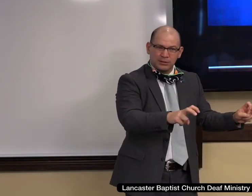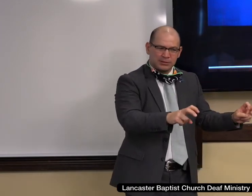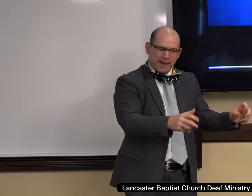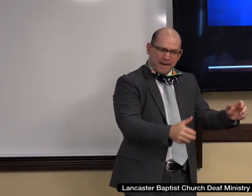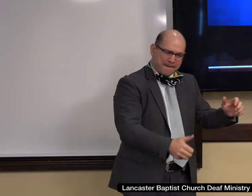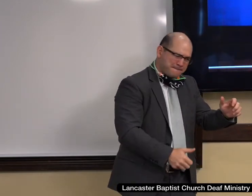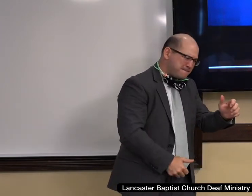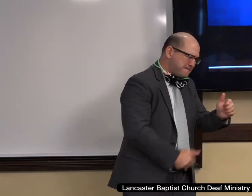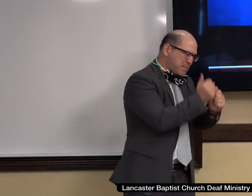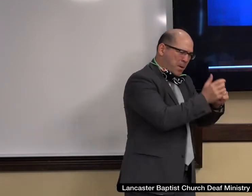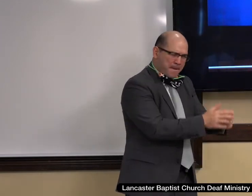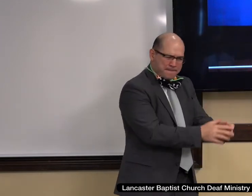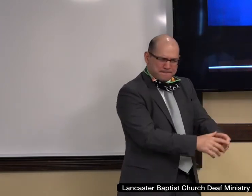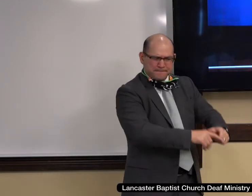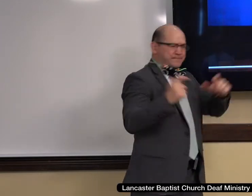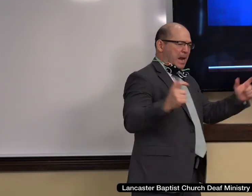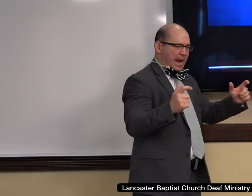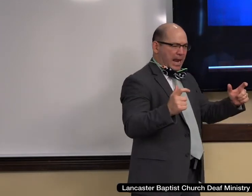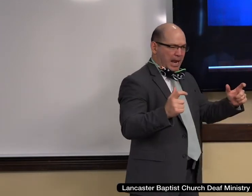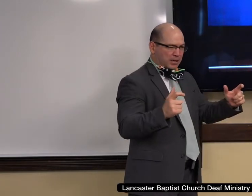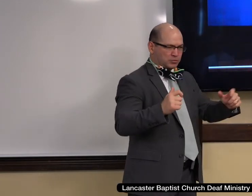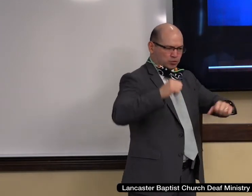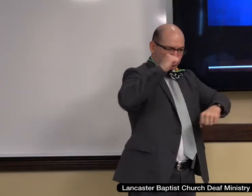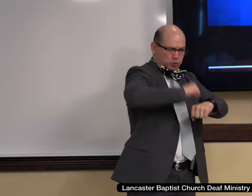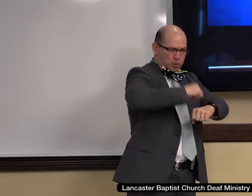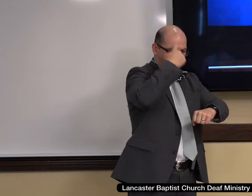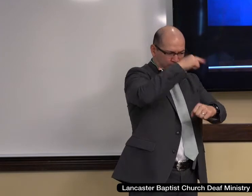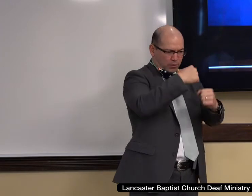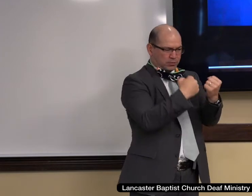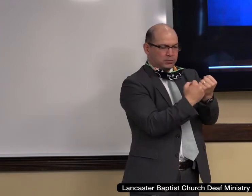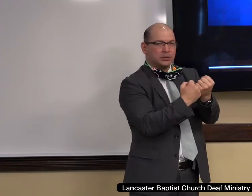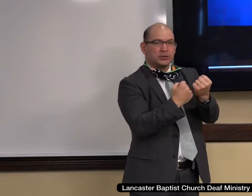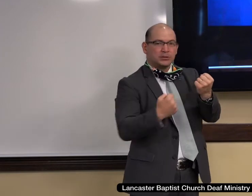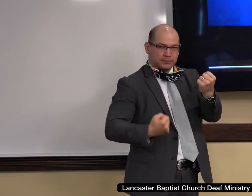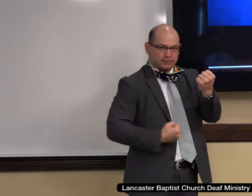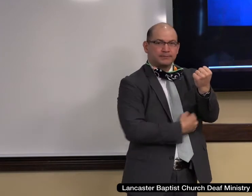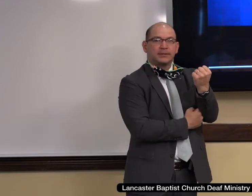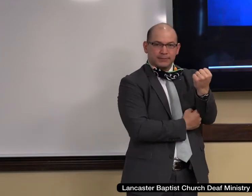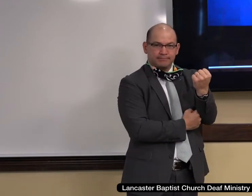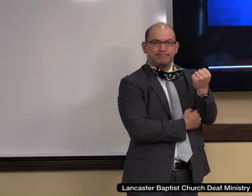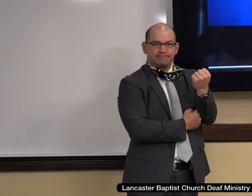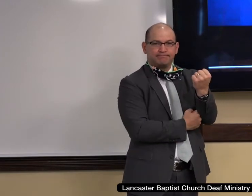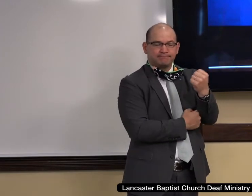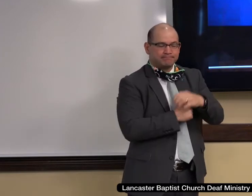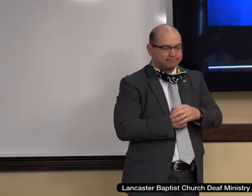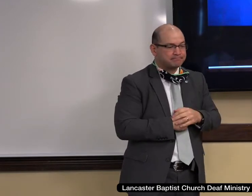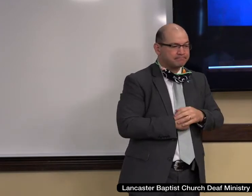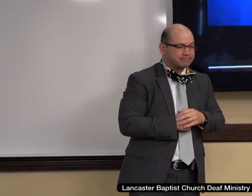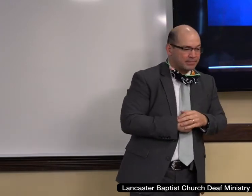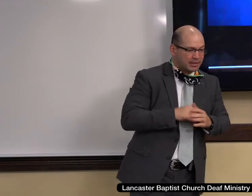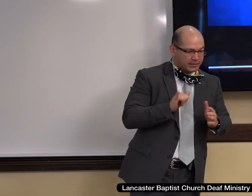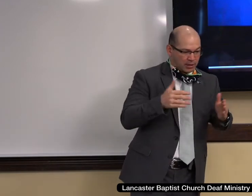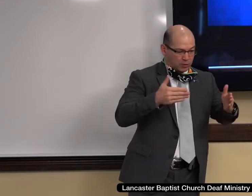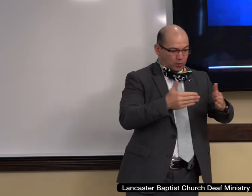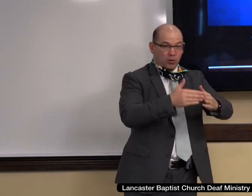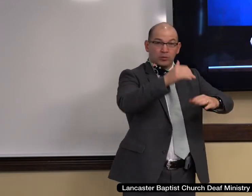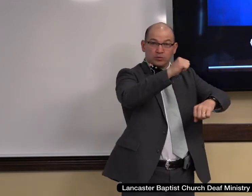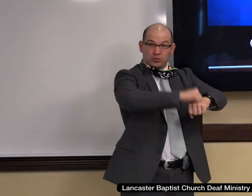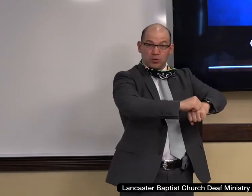the stone, establish an identity of the structure that is about to be built. The cornerstone represents the starting place.